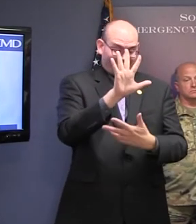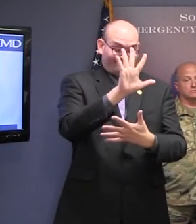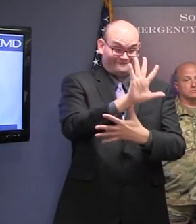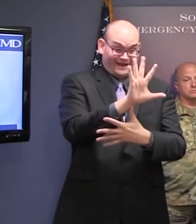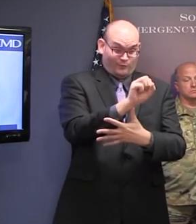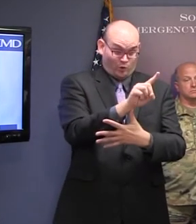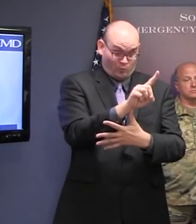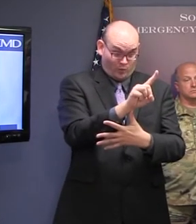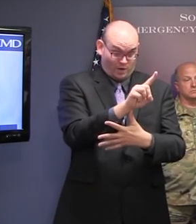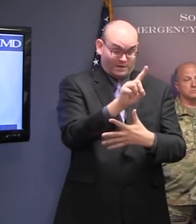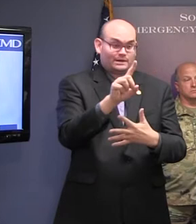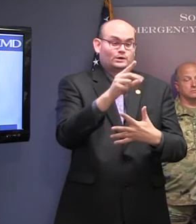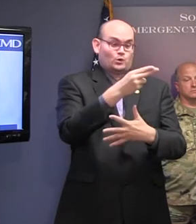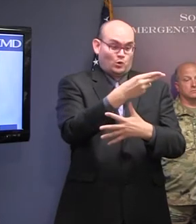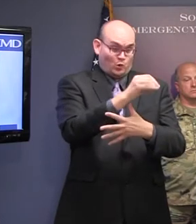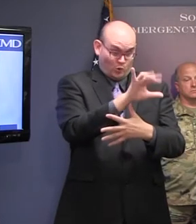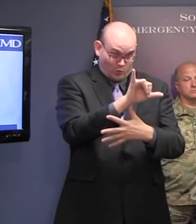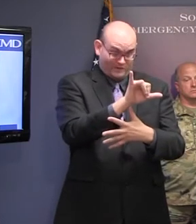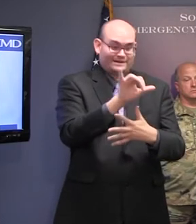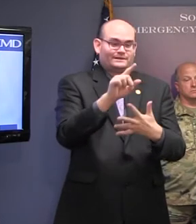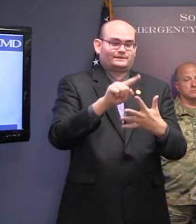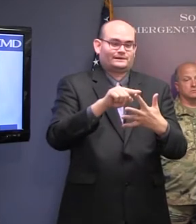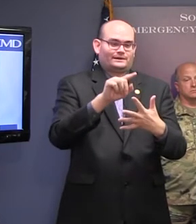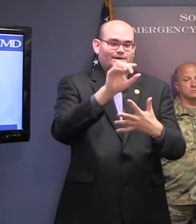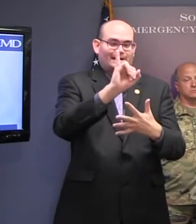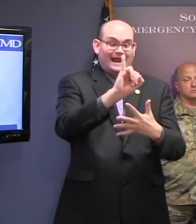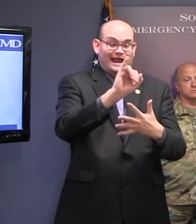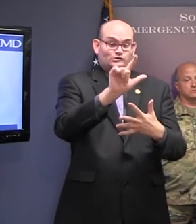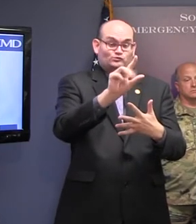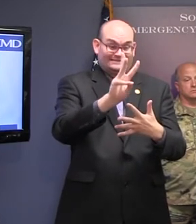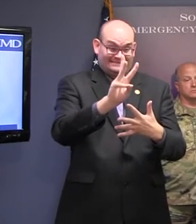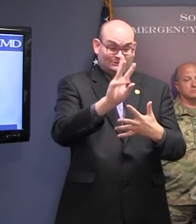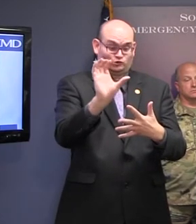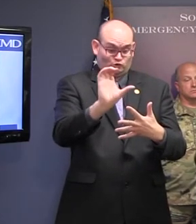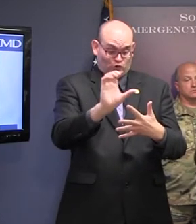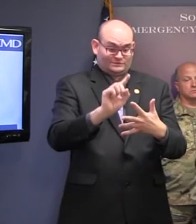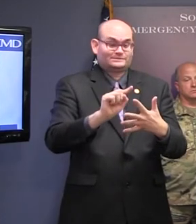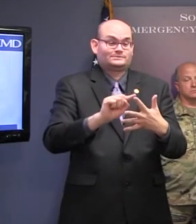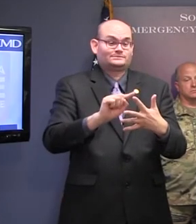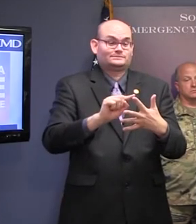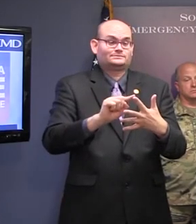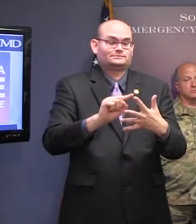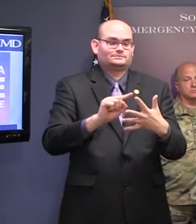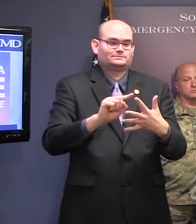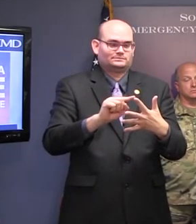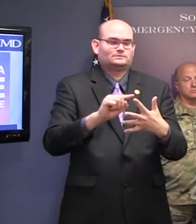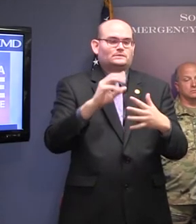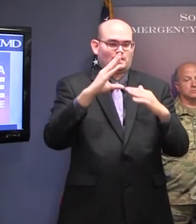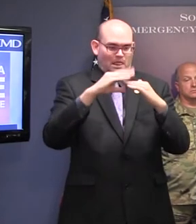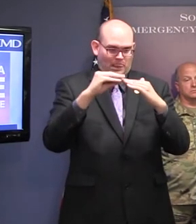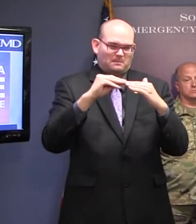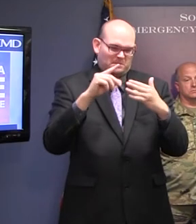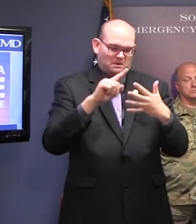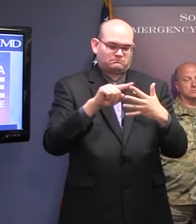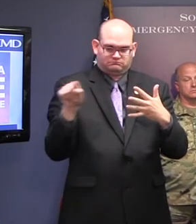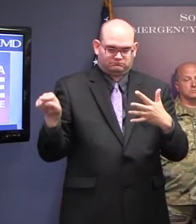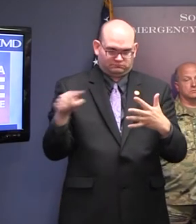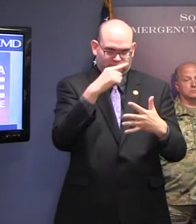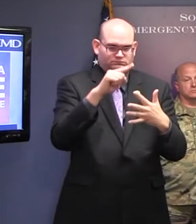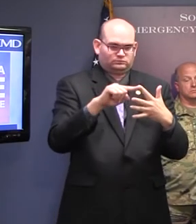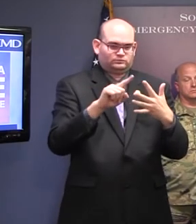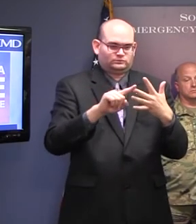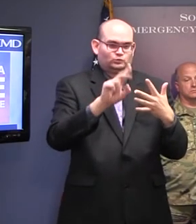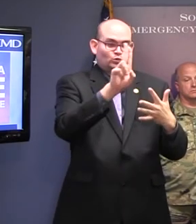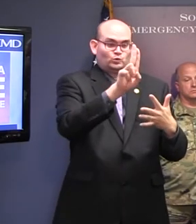area, I-26 in Charleston, as the Governor mentioned, from Charleston to Columbia, US-21 in